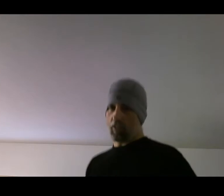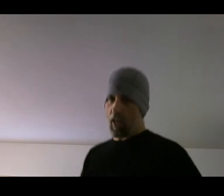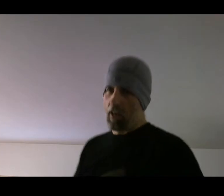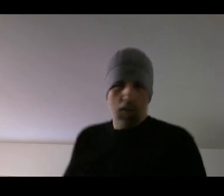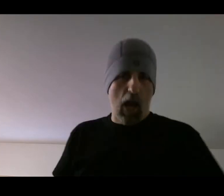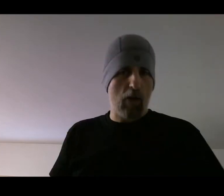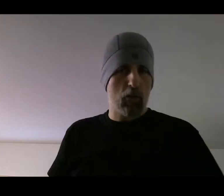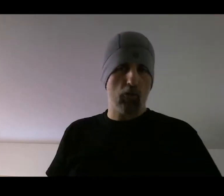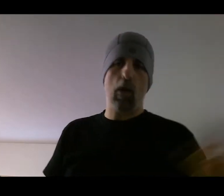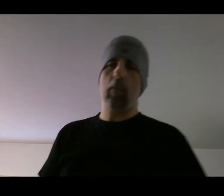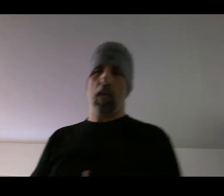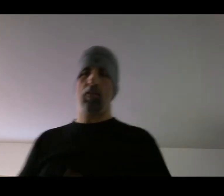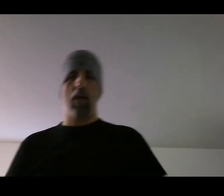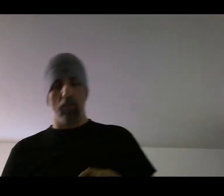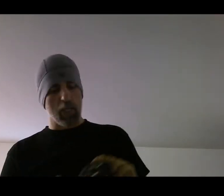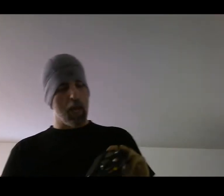that. Now, how could you replicate that in the game?